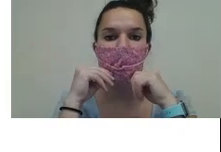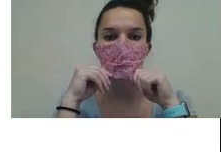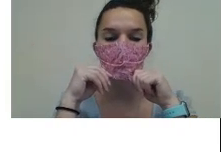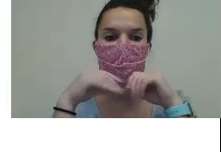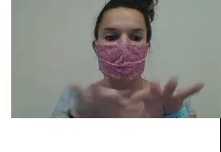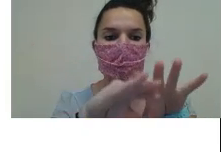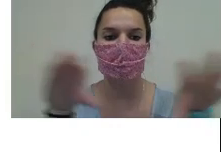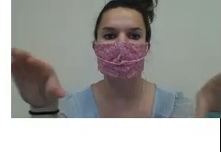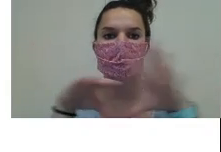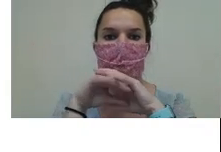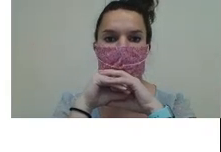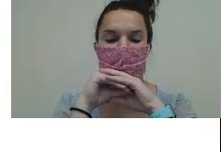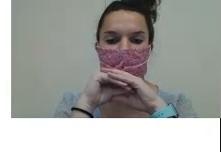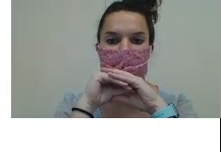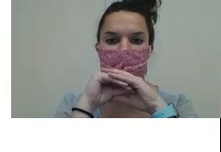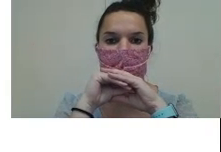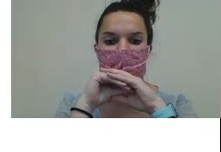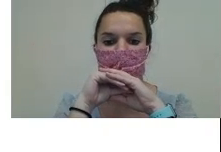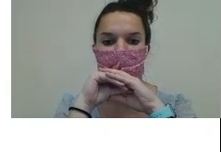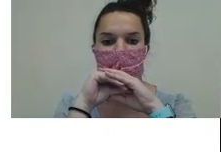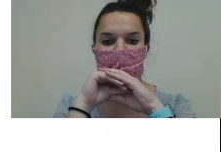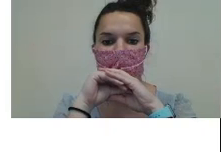as four or how did we build to four?